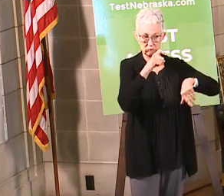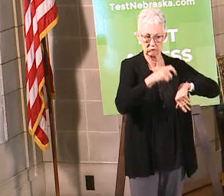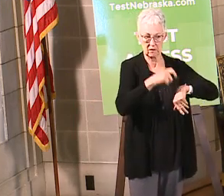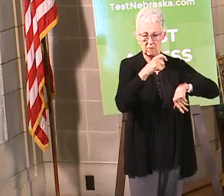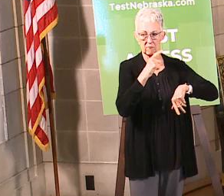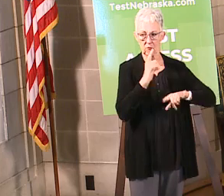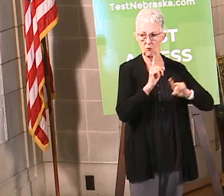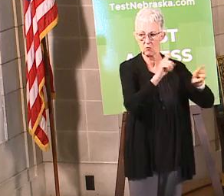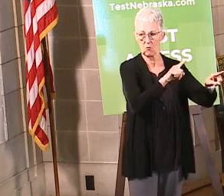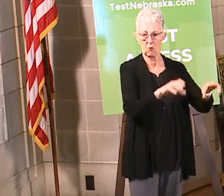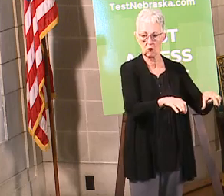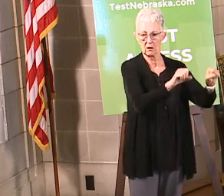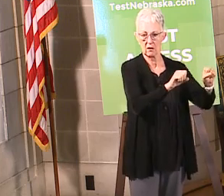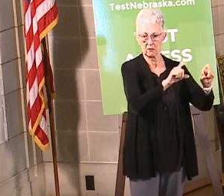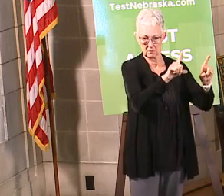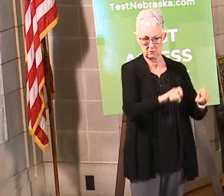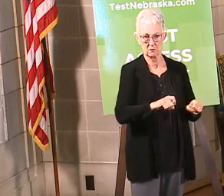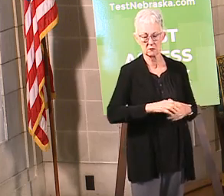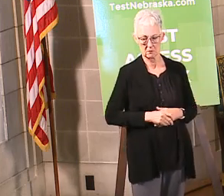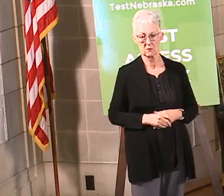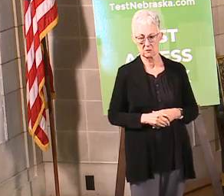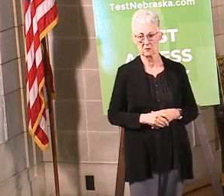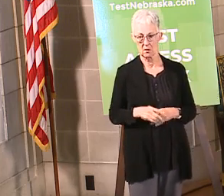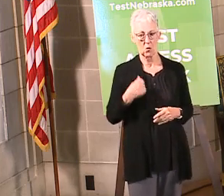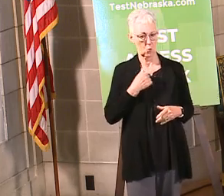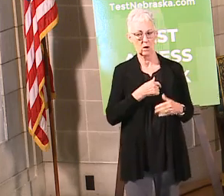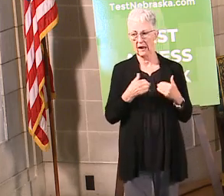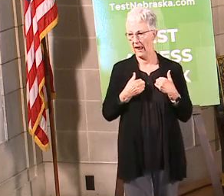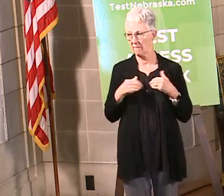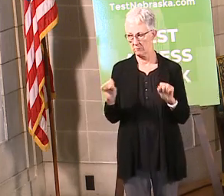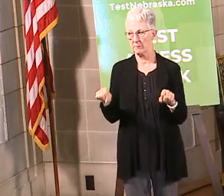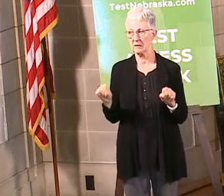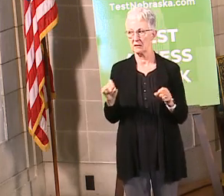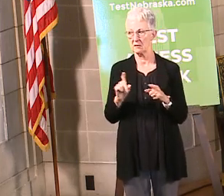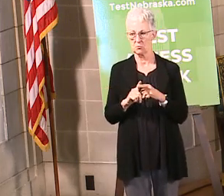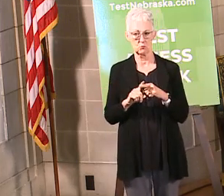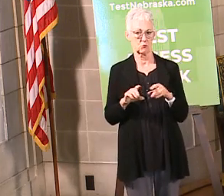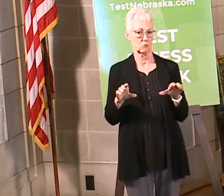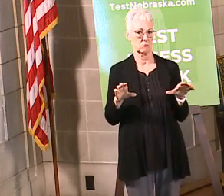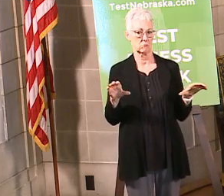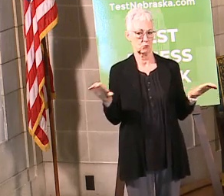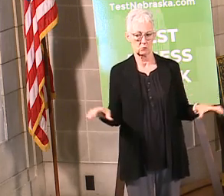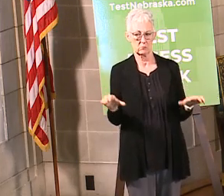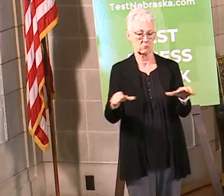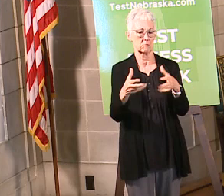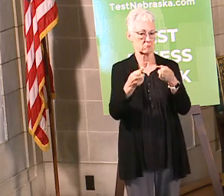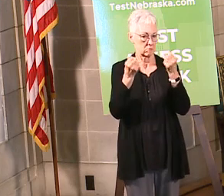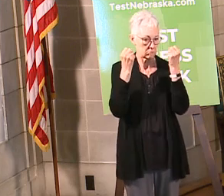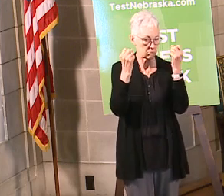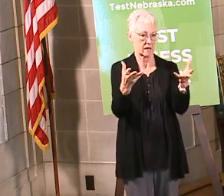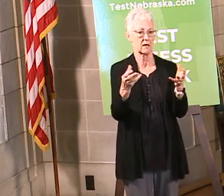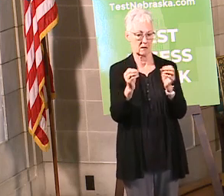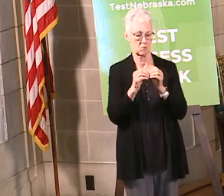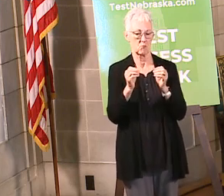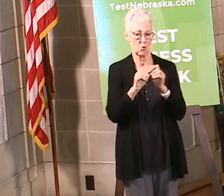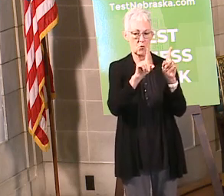we've got lots of capacity to continue testing. We will do it. But please be patient for us as we work through that.